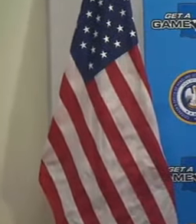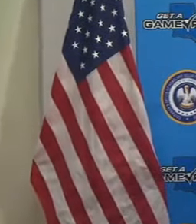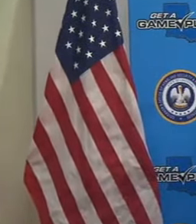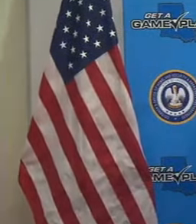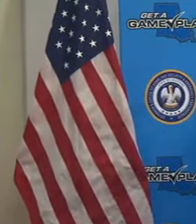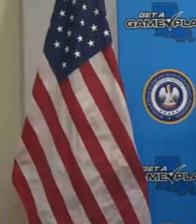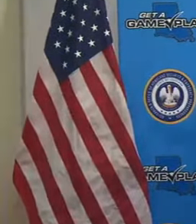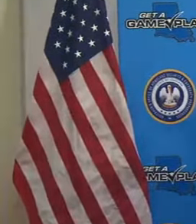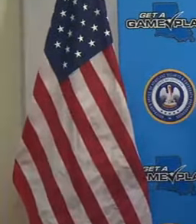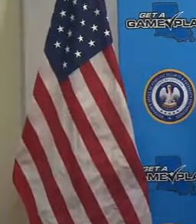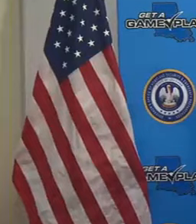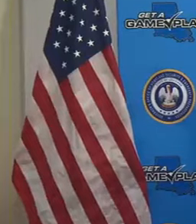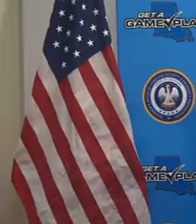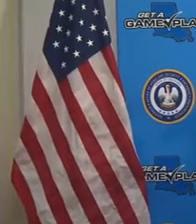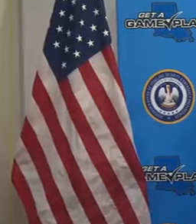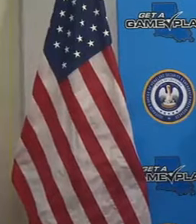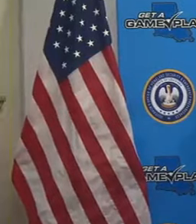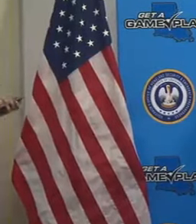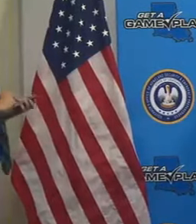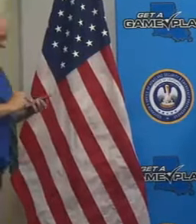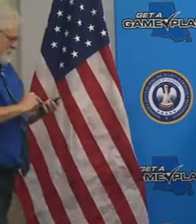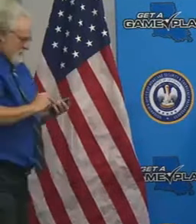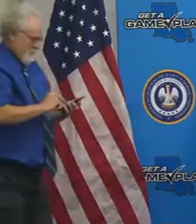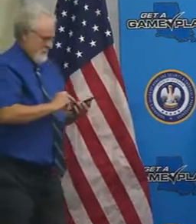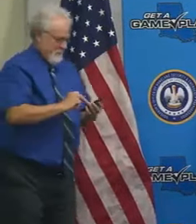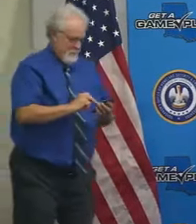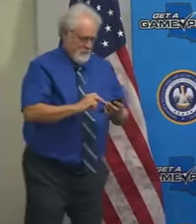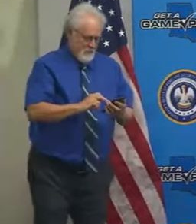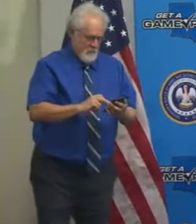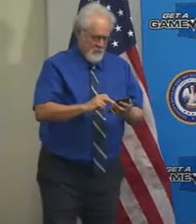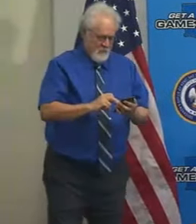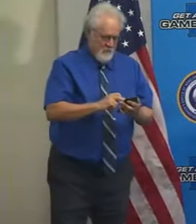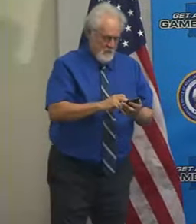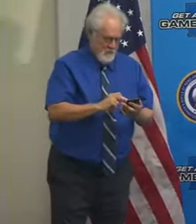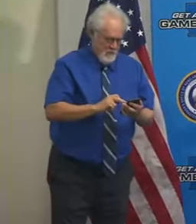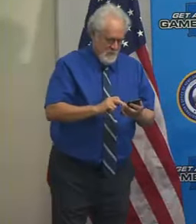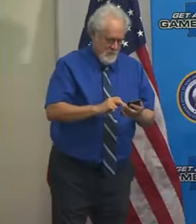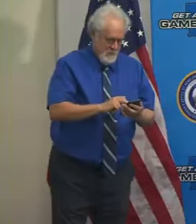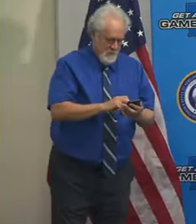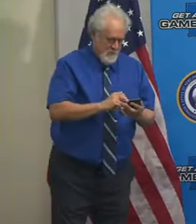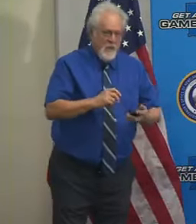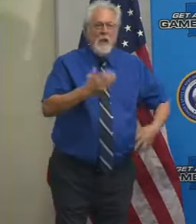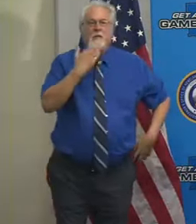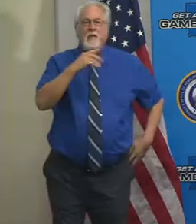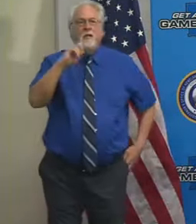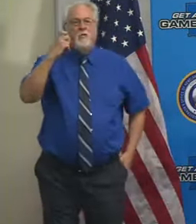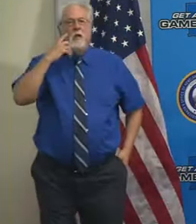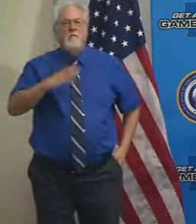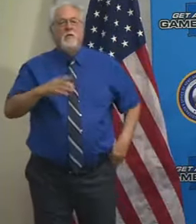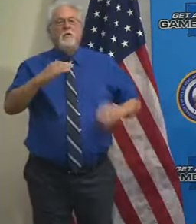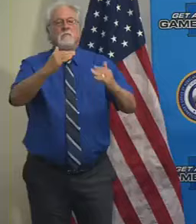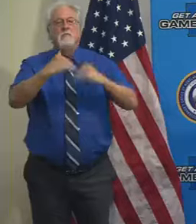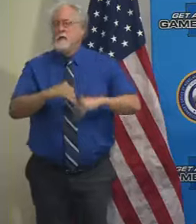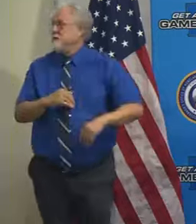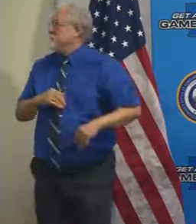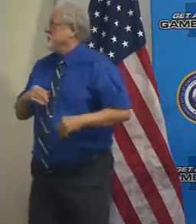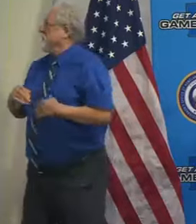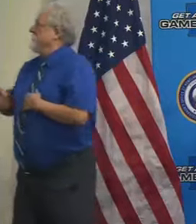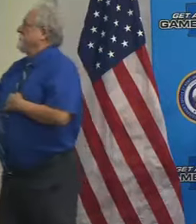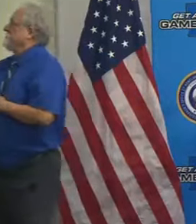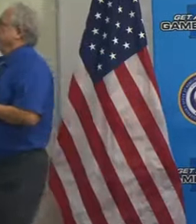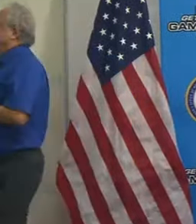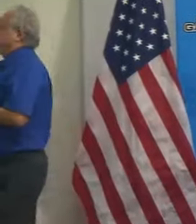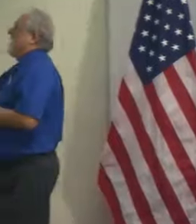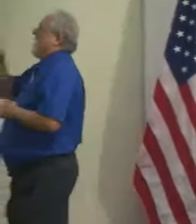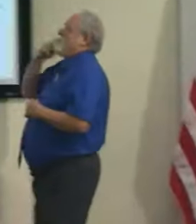Thank you, Governor. So we'll move to the next slide. So as we normally do when we talk about a gating decision or update on